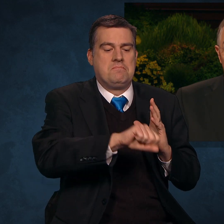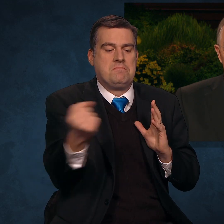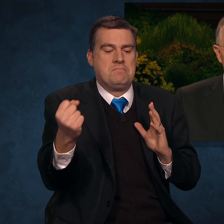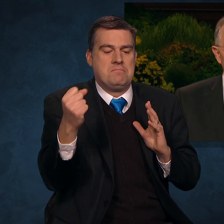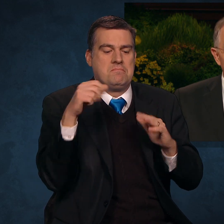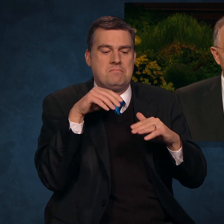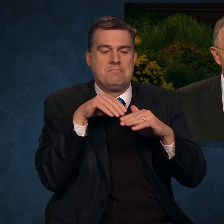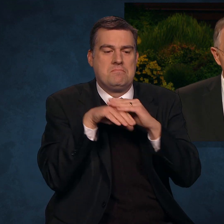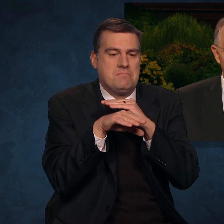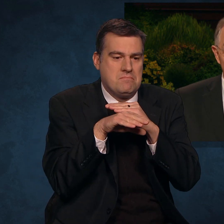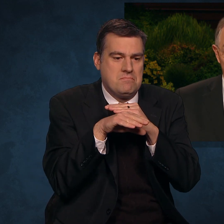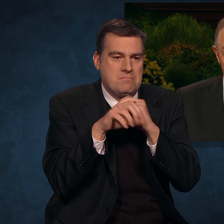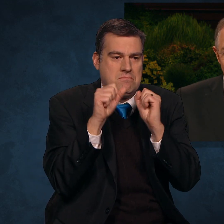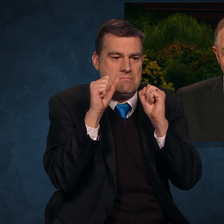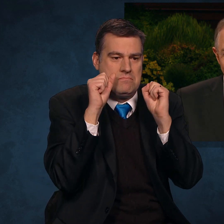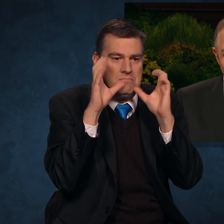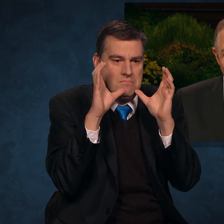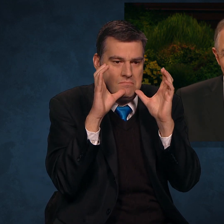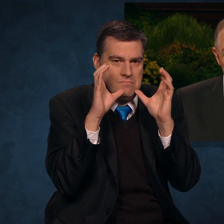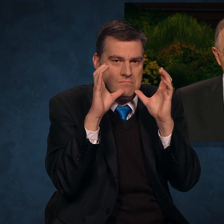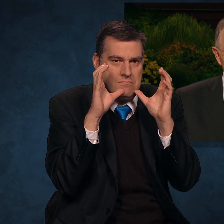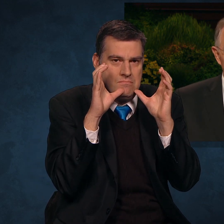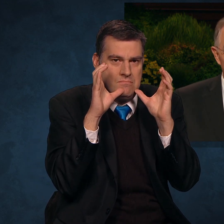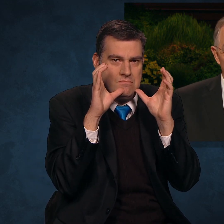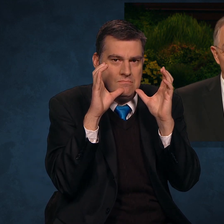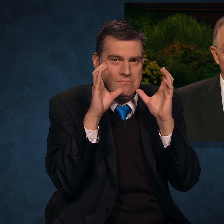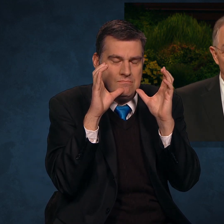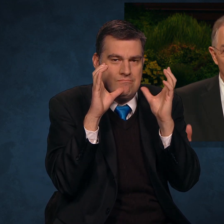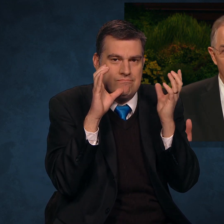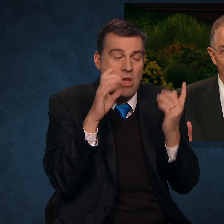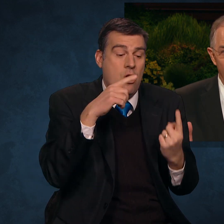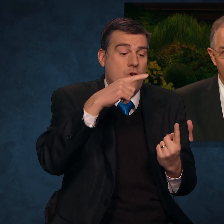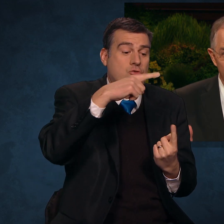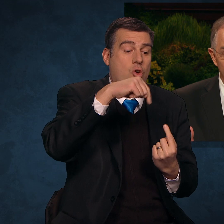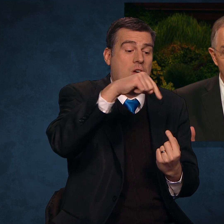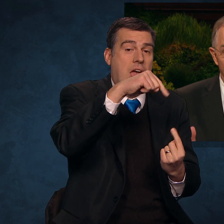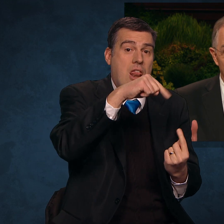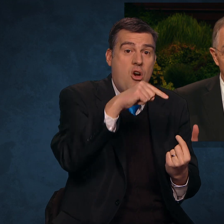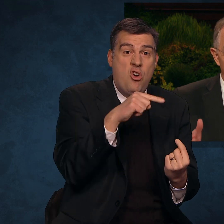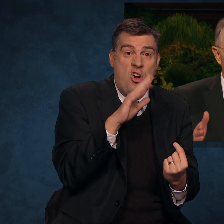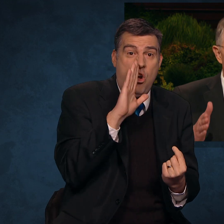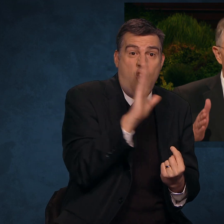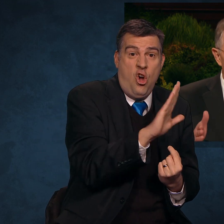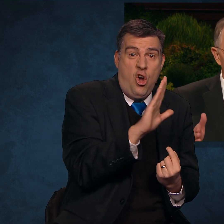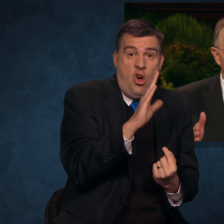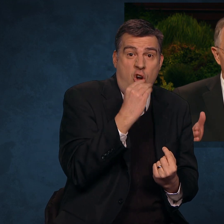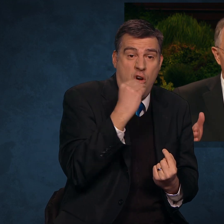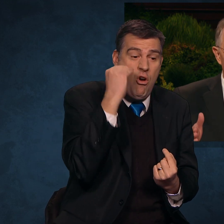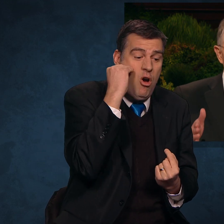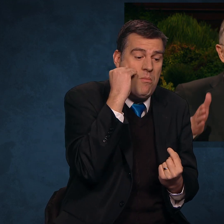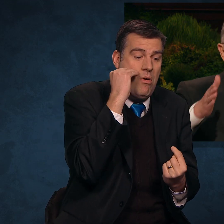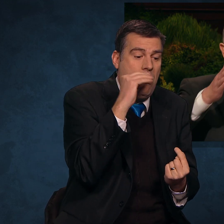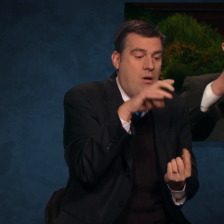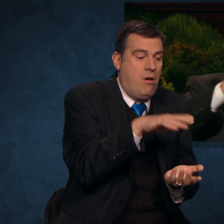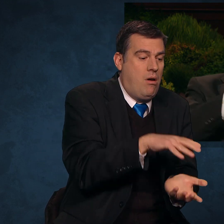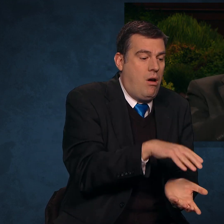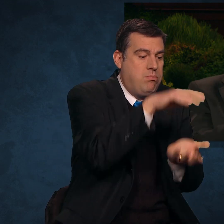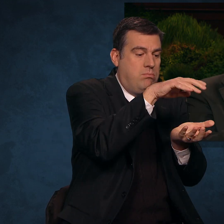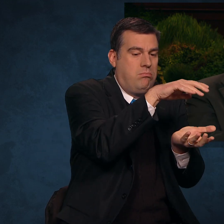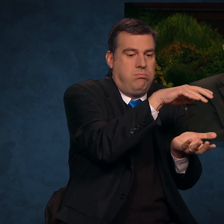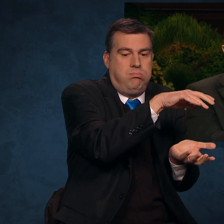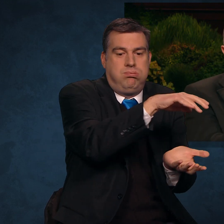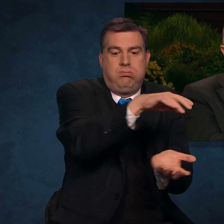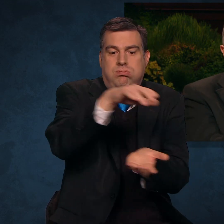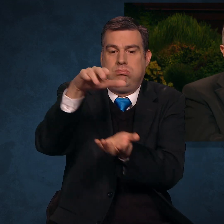to her great astonishment, she discovered that the tornado had lifted and carried her mobile home through the